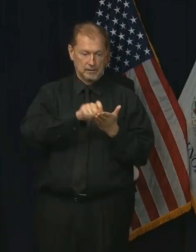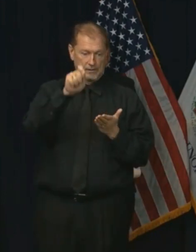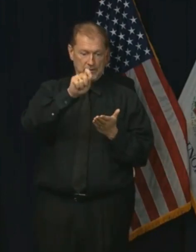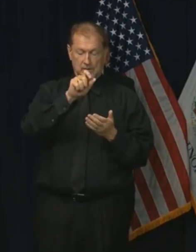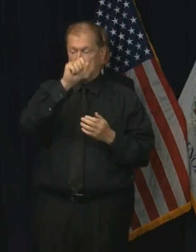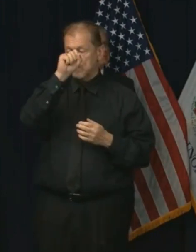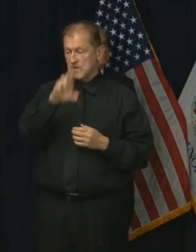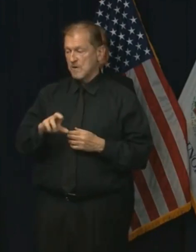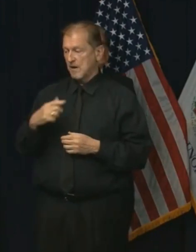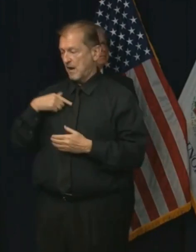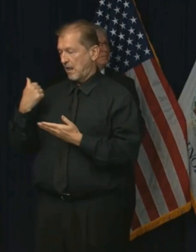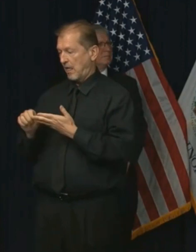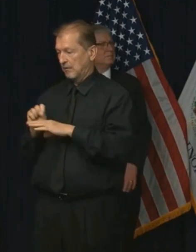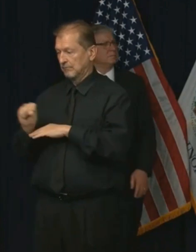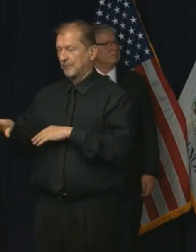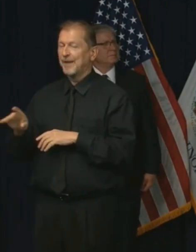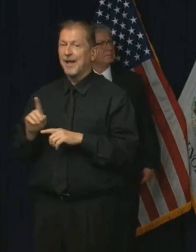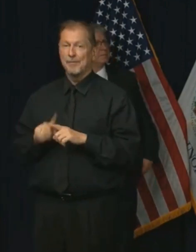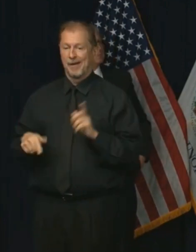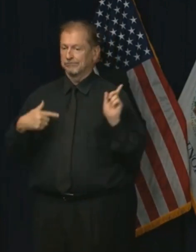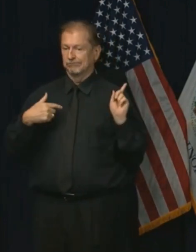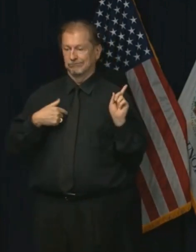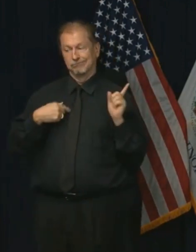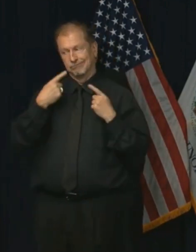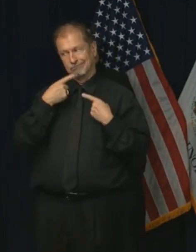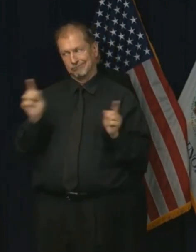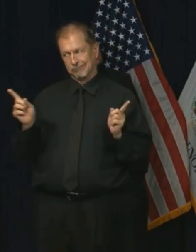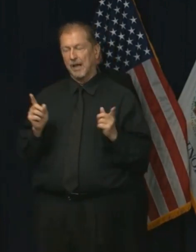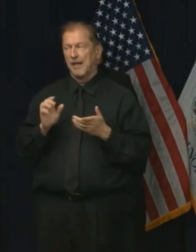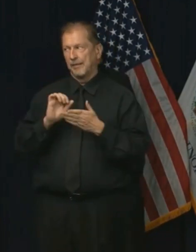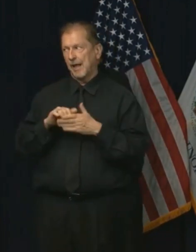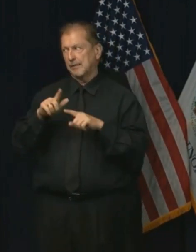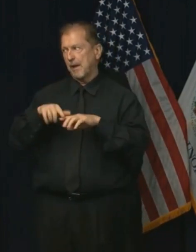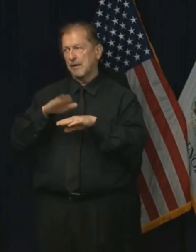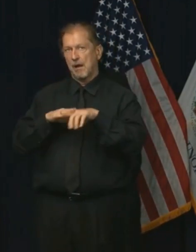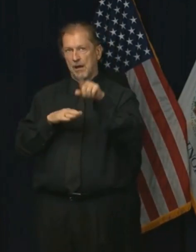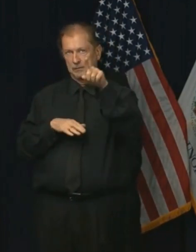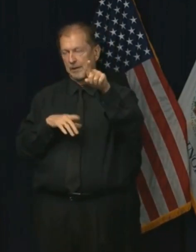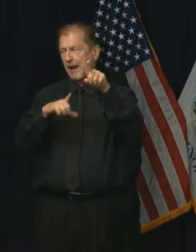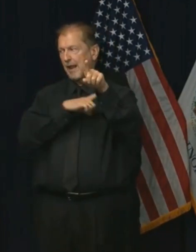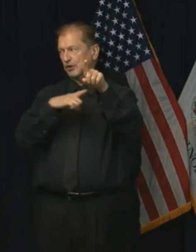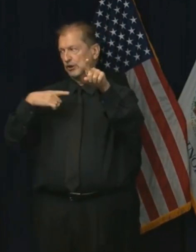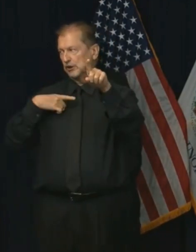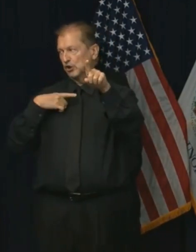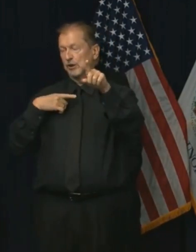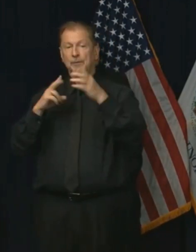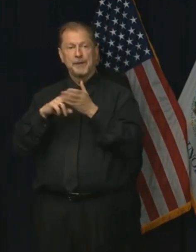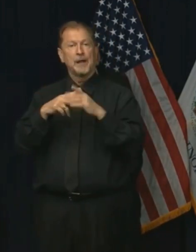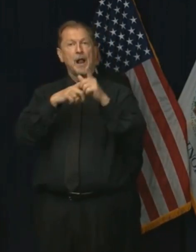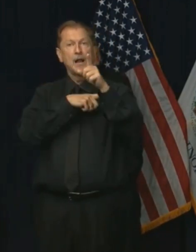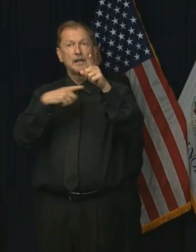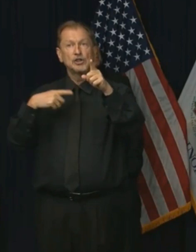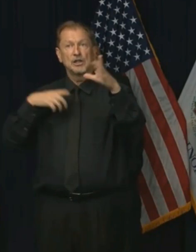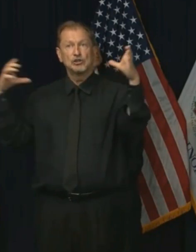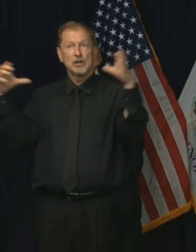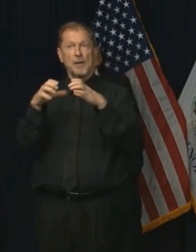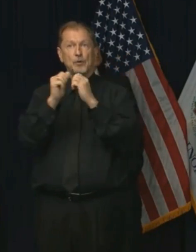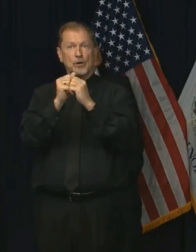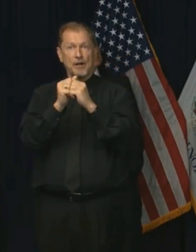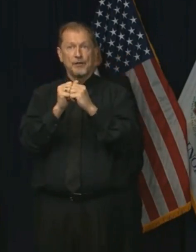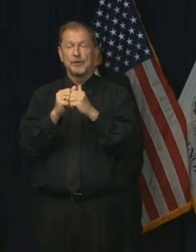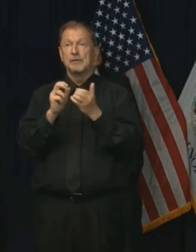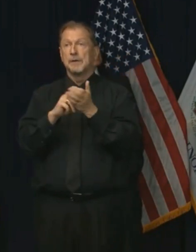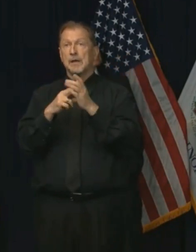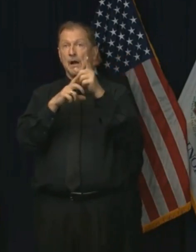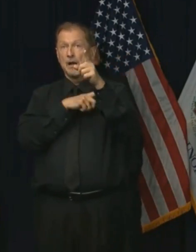needs to do. And so, you know, we have to find a way to get the legislature together. That's going to be a decision that gets